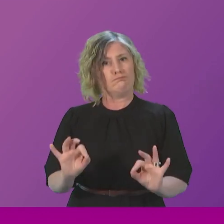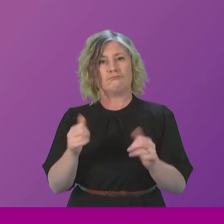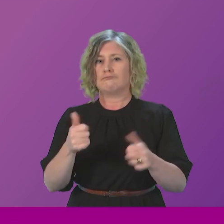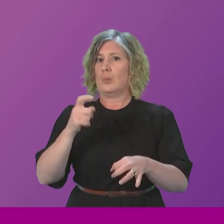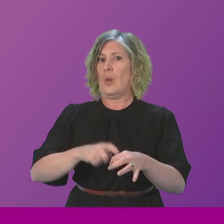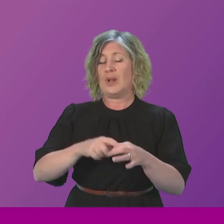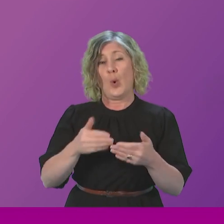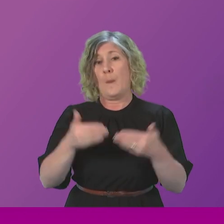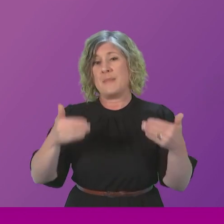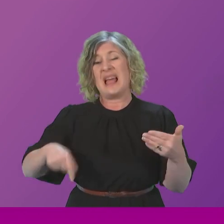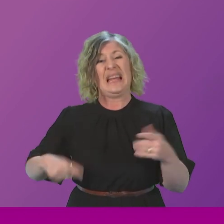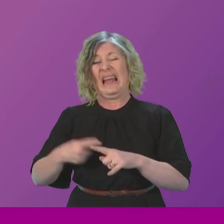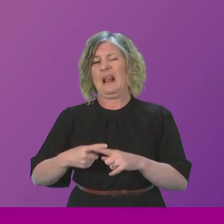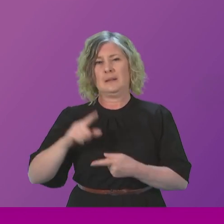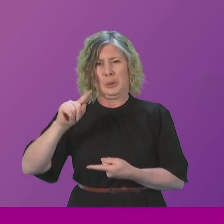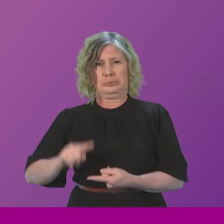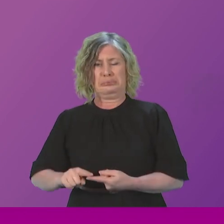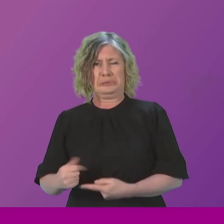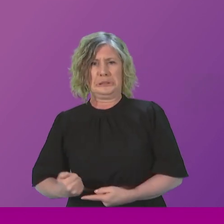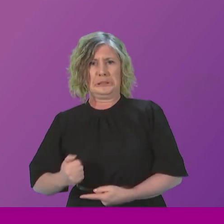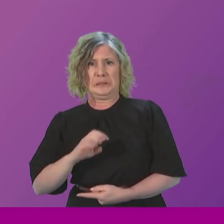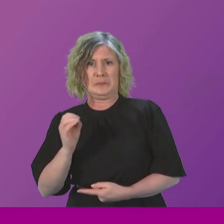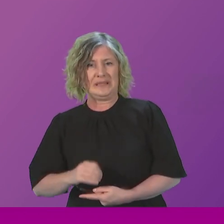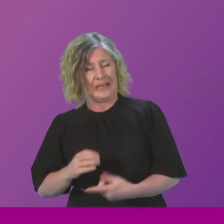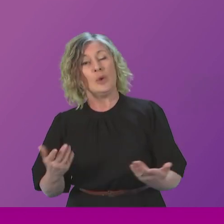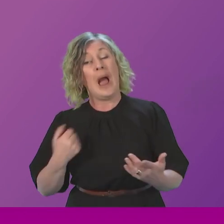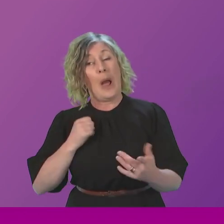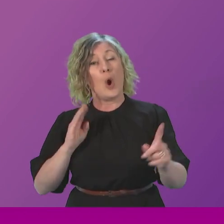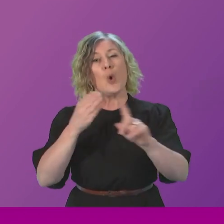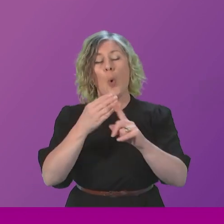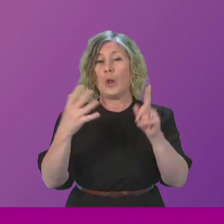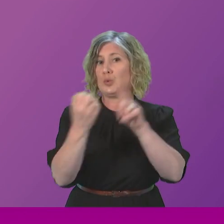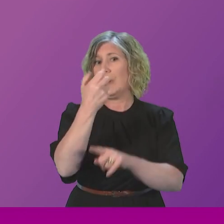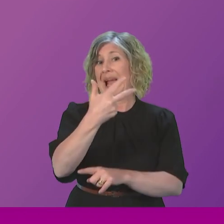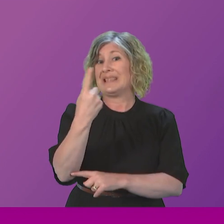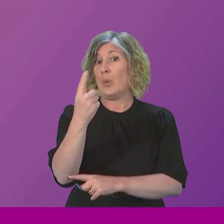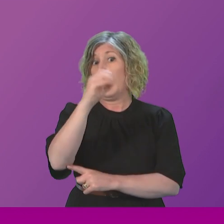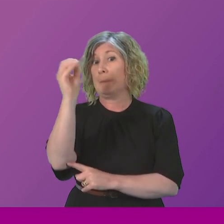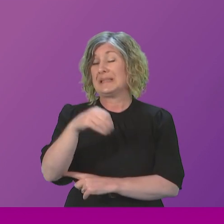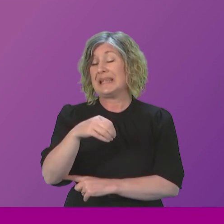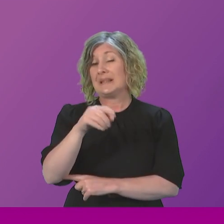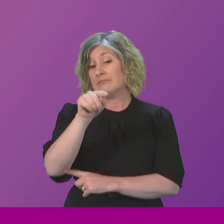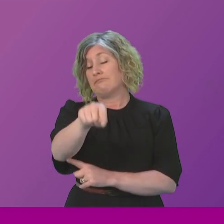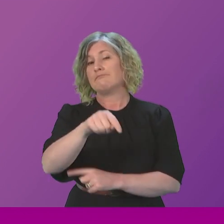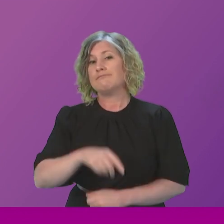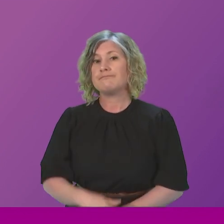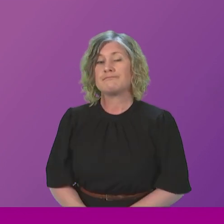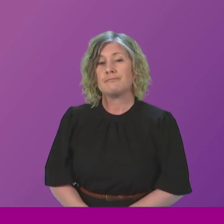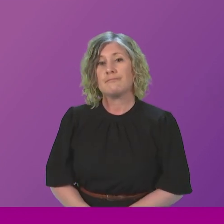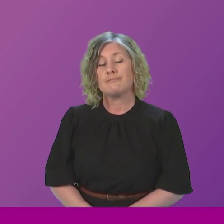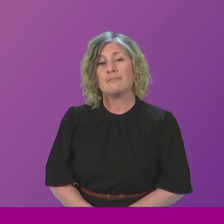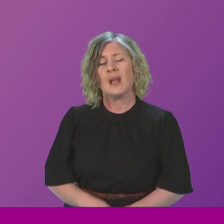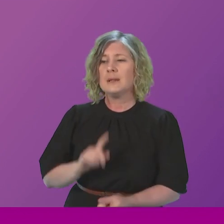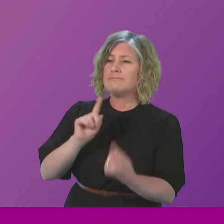in England. This is in line with aims to achieve 81% by 2027. Alex Cole-Hamilton. The problem for the First